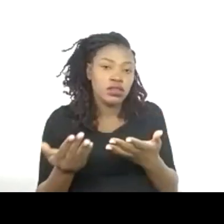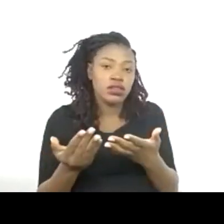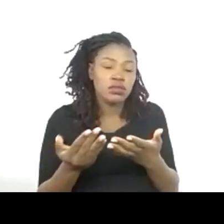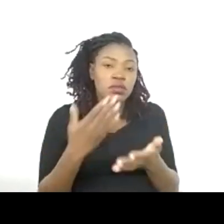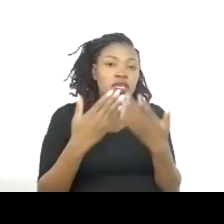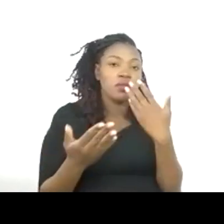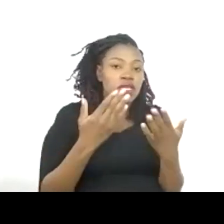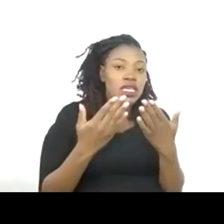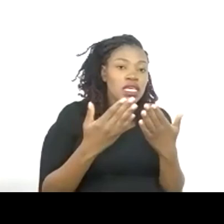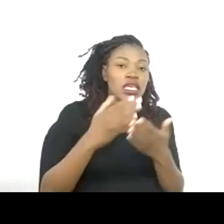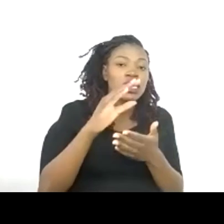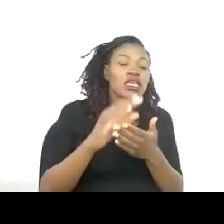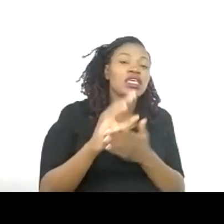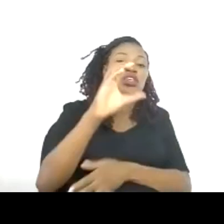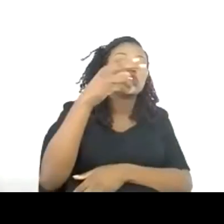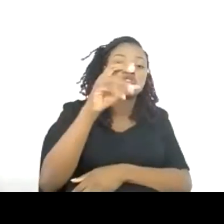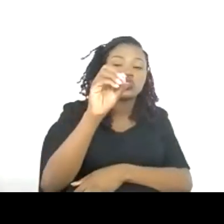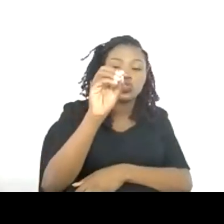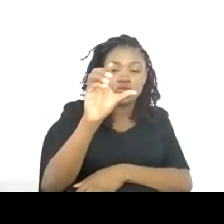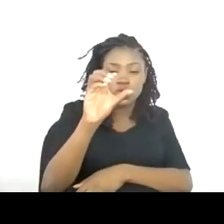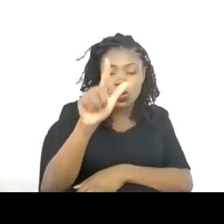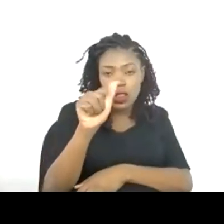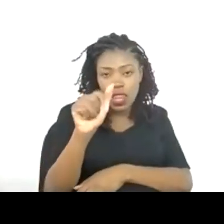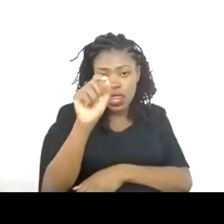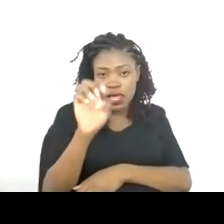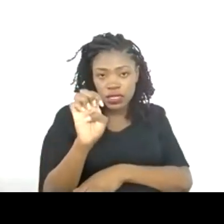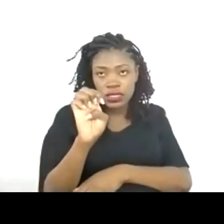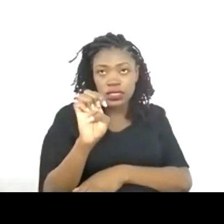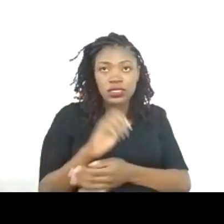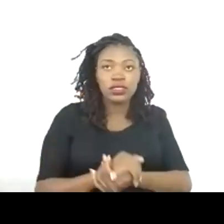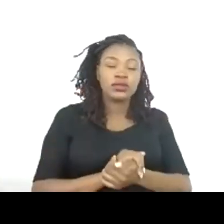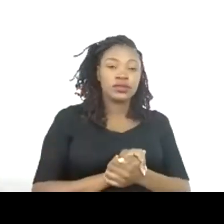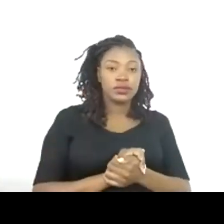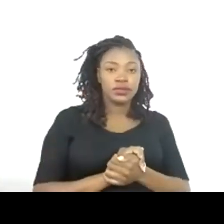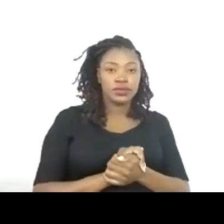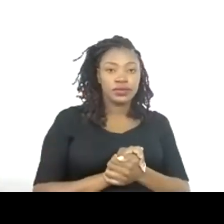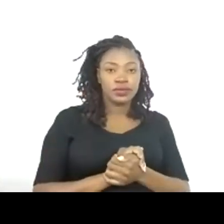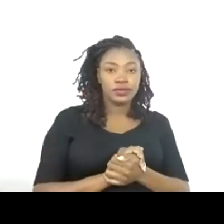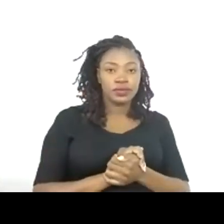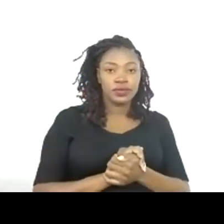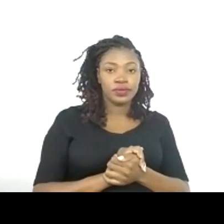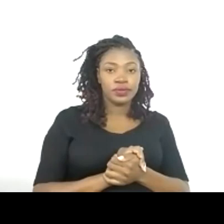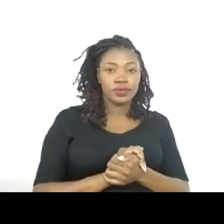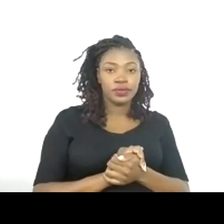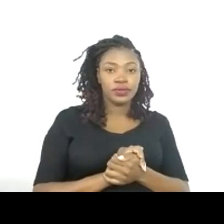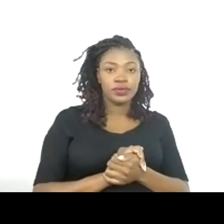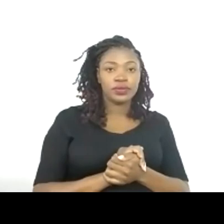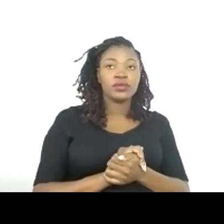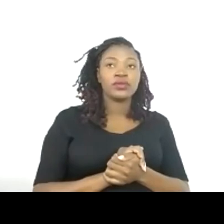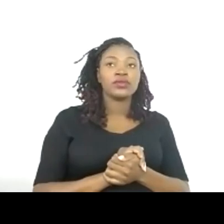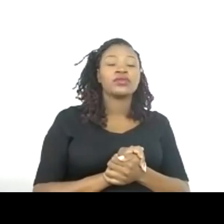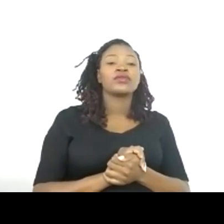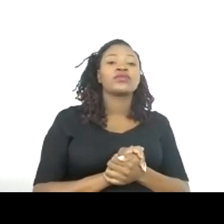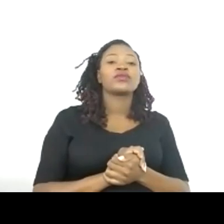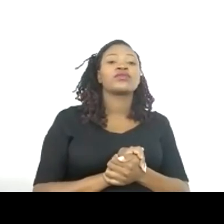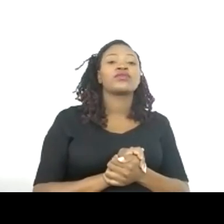daily consumption, maybe they will be less interested in purely